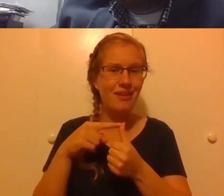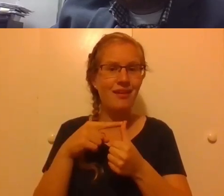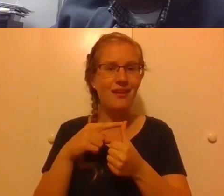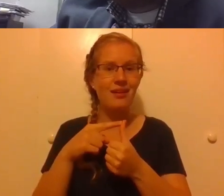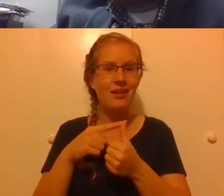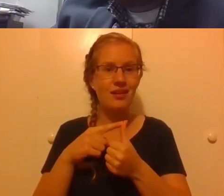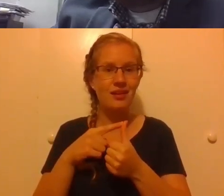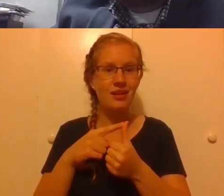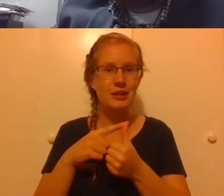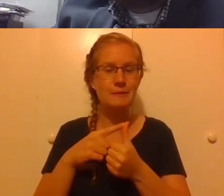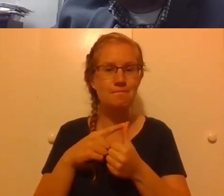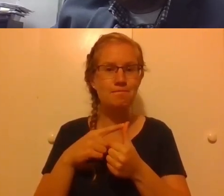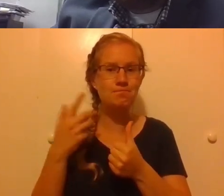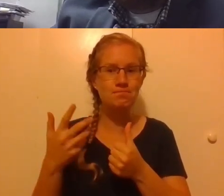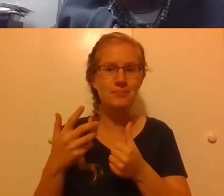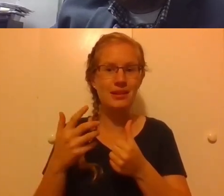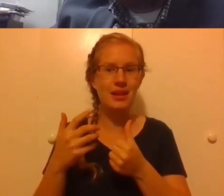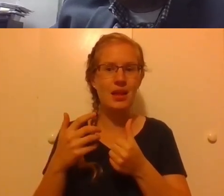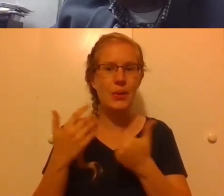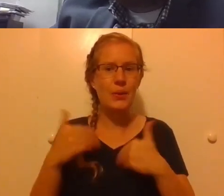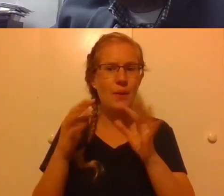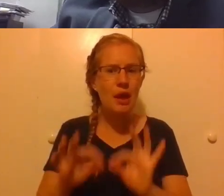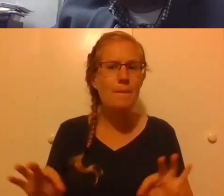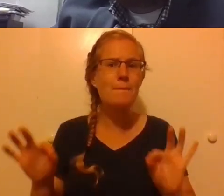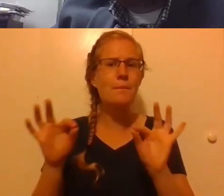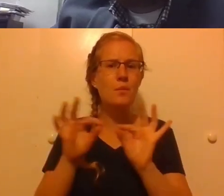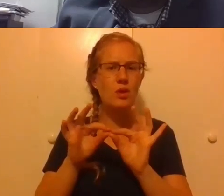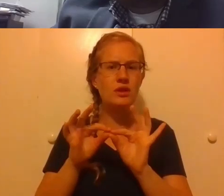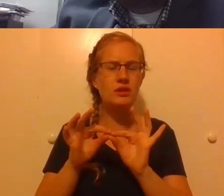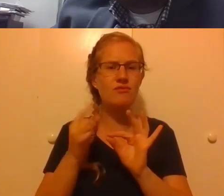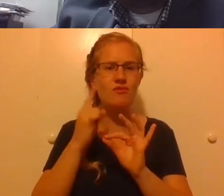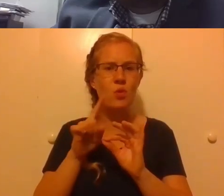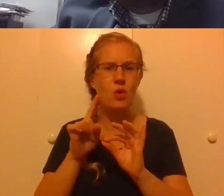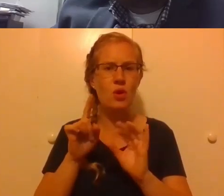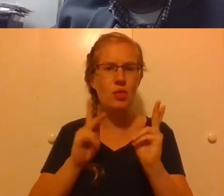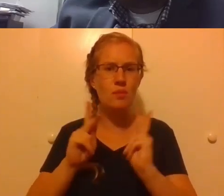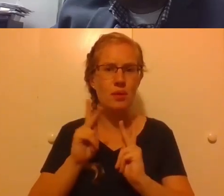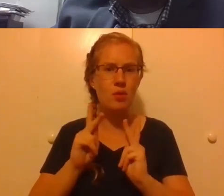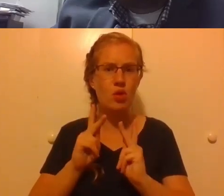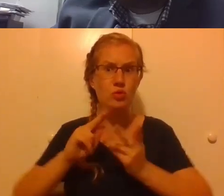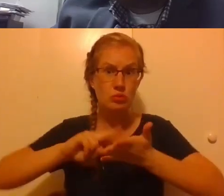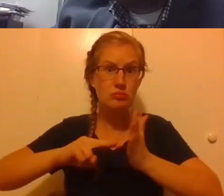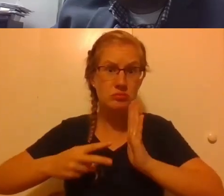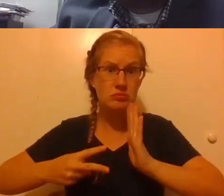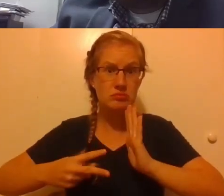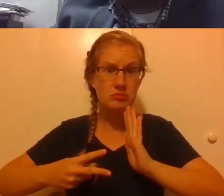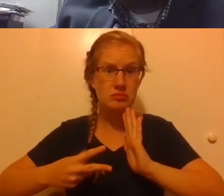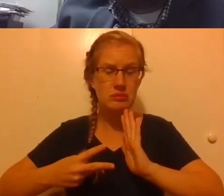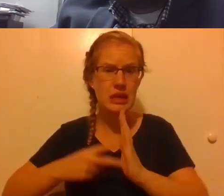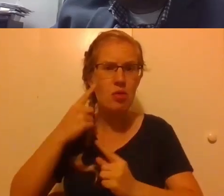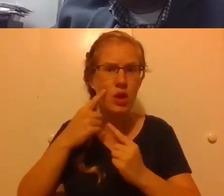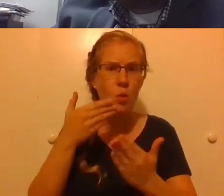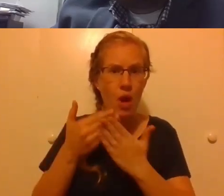from this talk is how important it is for those who are intending to think well in